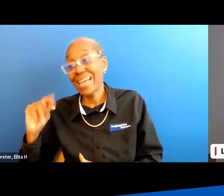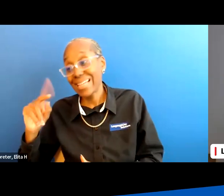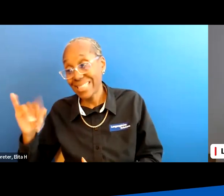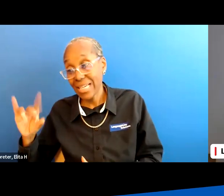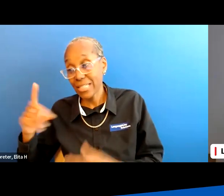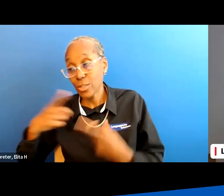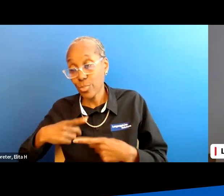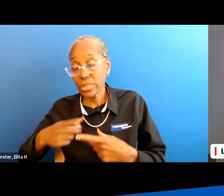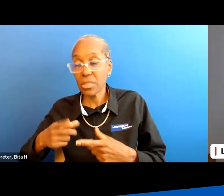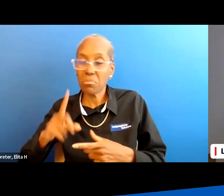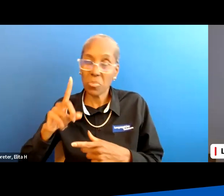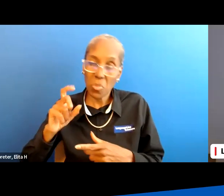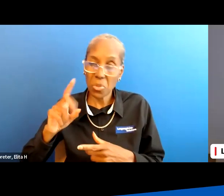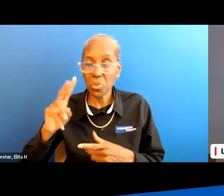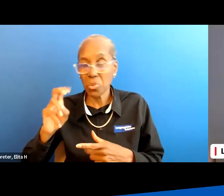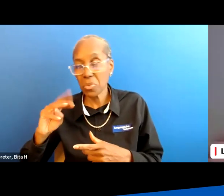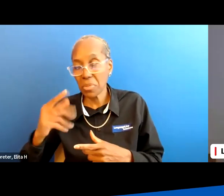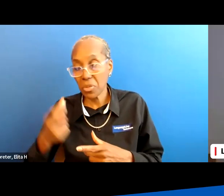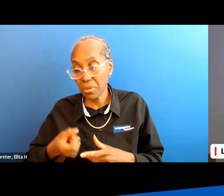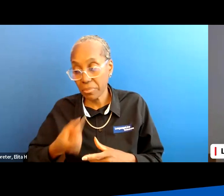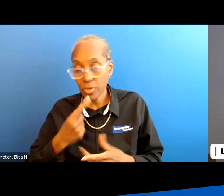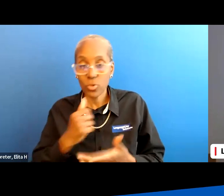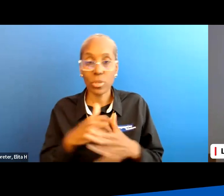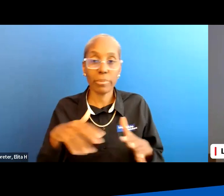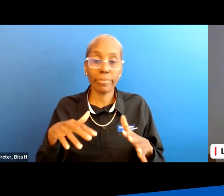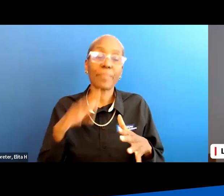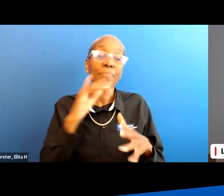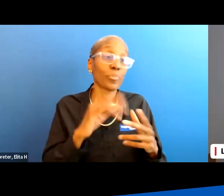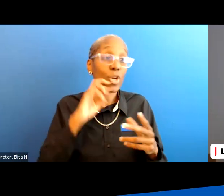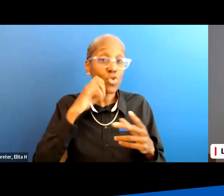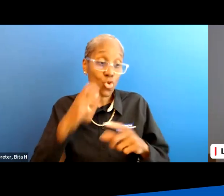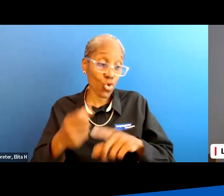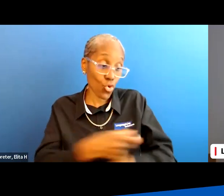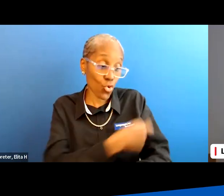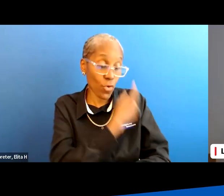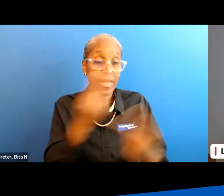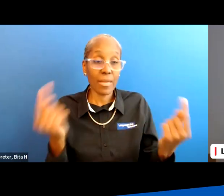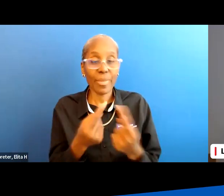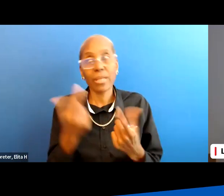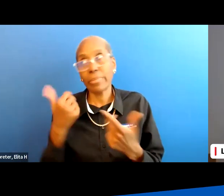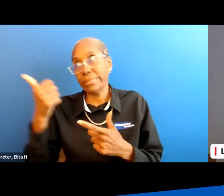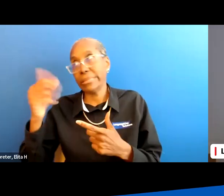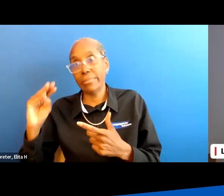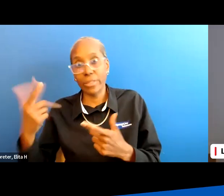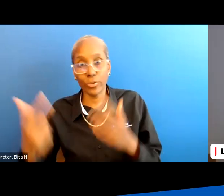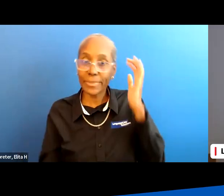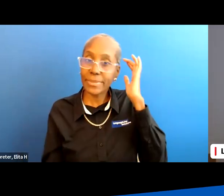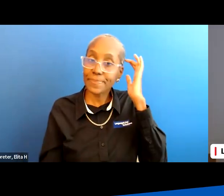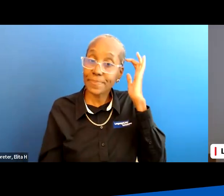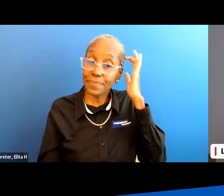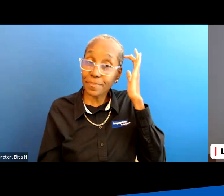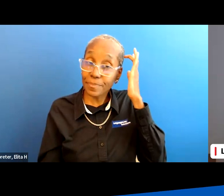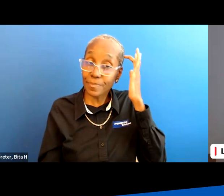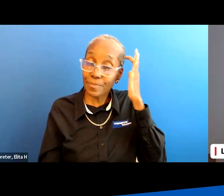you might take 100 milligrams or 200 milligrams but for neuropathic pain you might be taking like 10 milligrams it's an